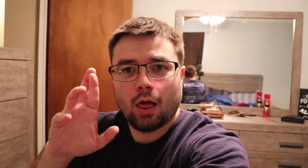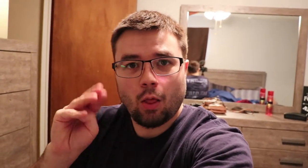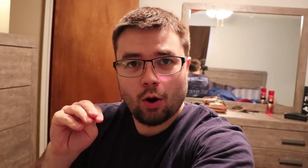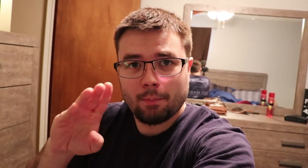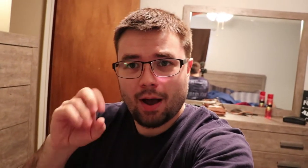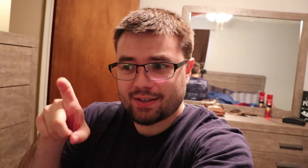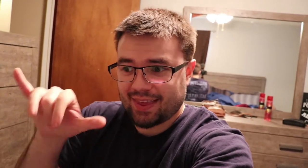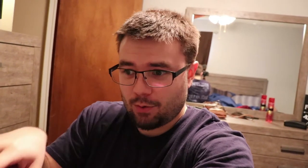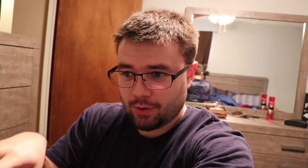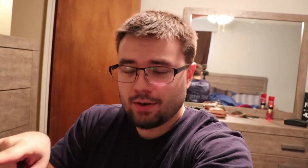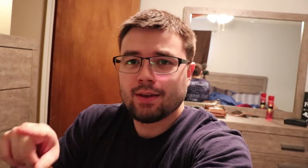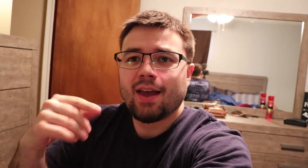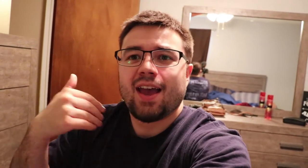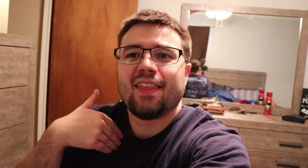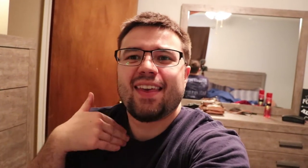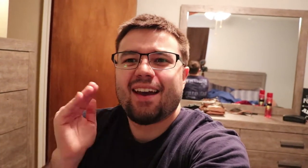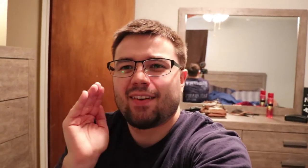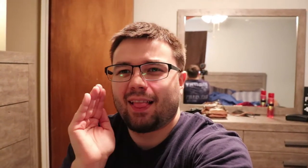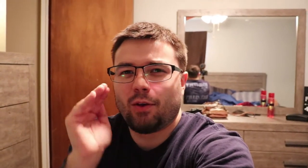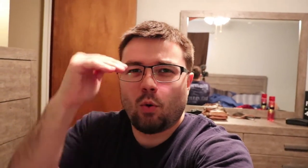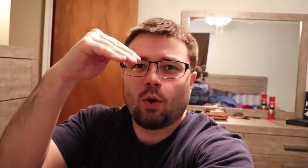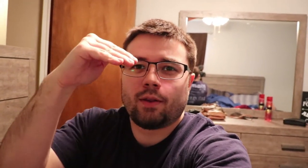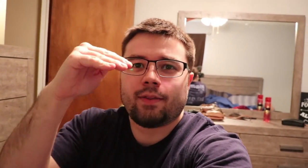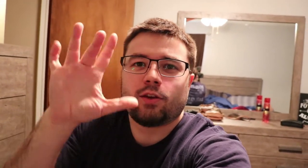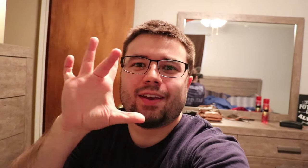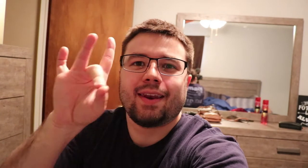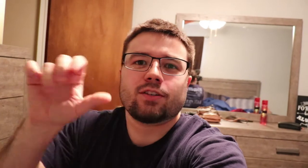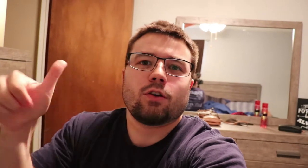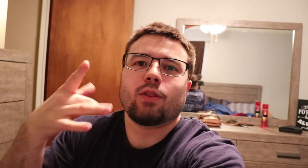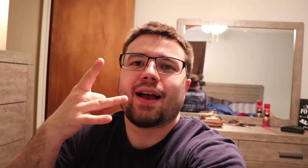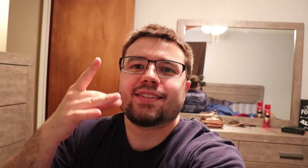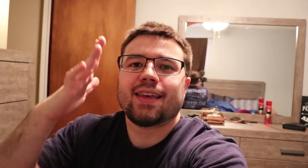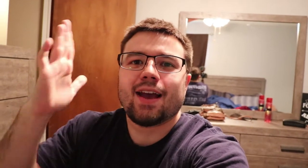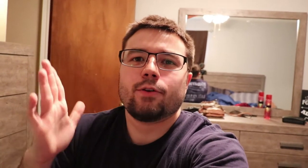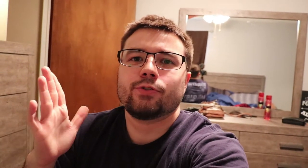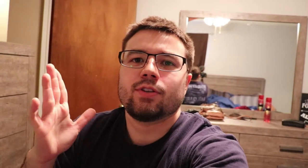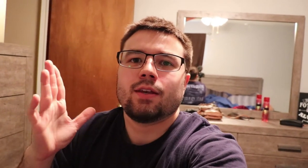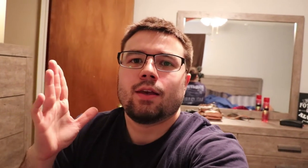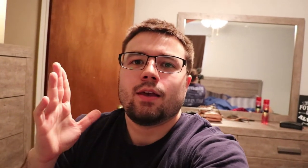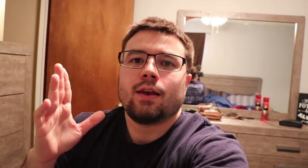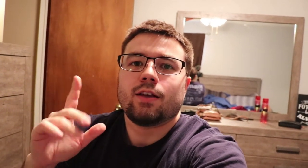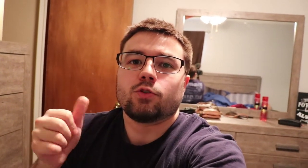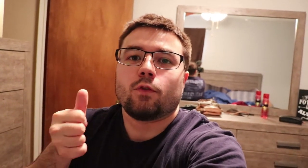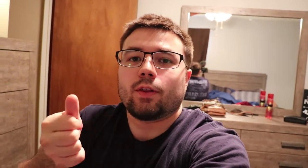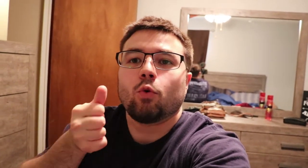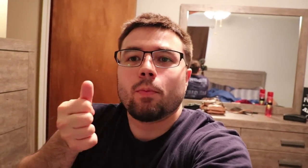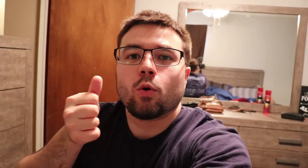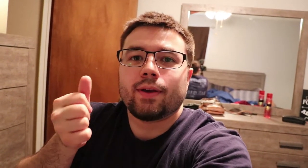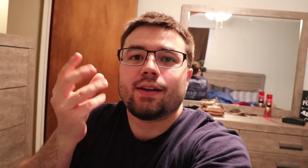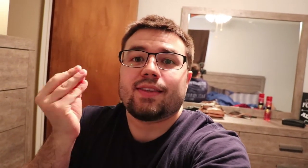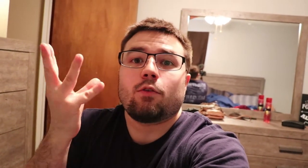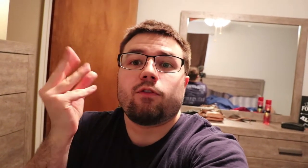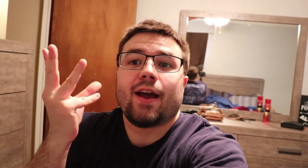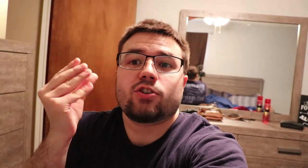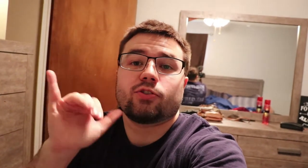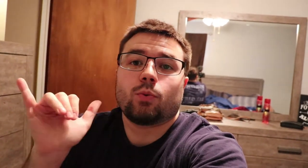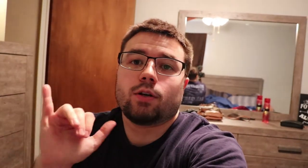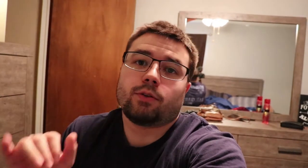alarm box that one and then they have like a little one that you can connect to other lights in the house and so if the doorbell rings that'll flash as well